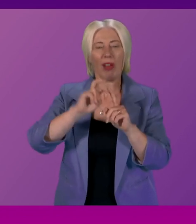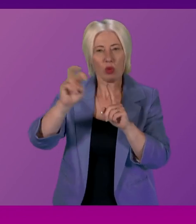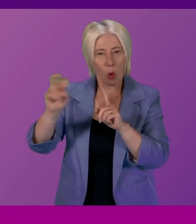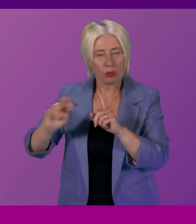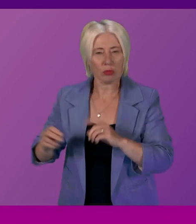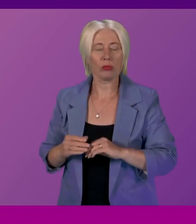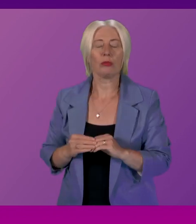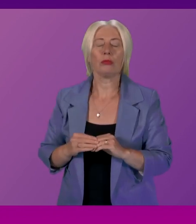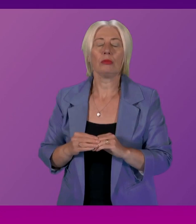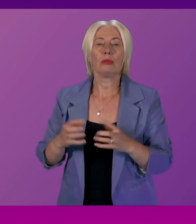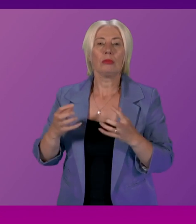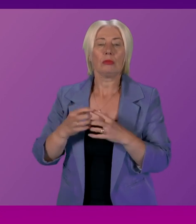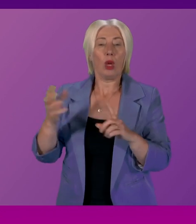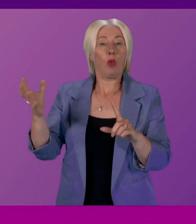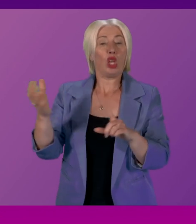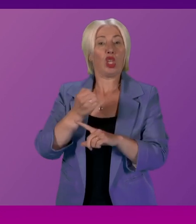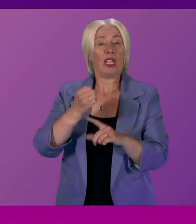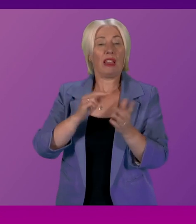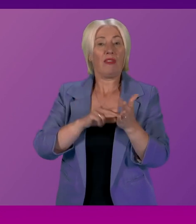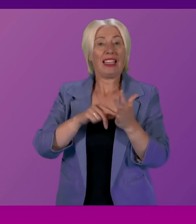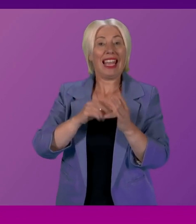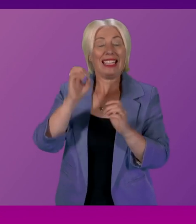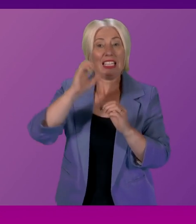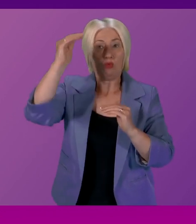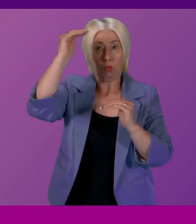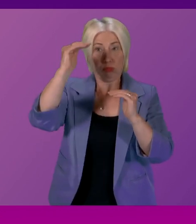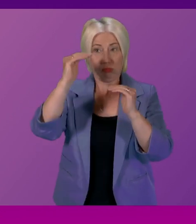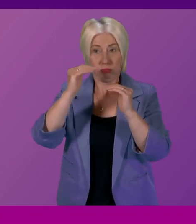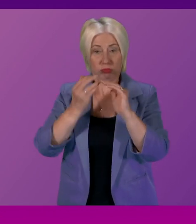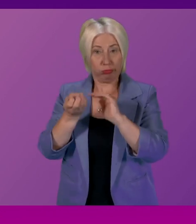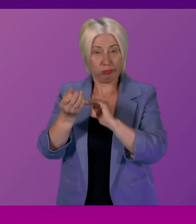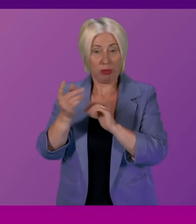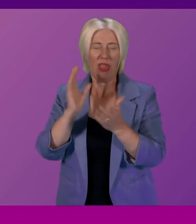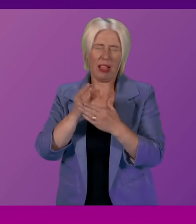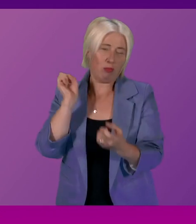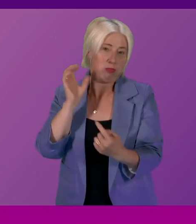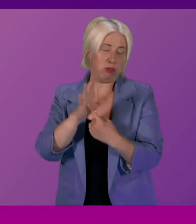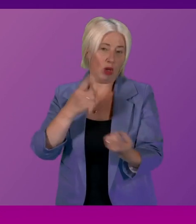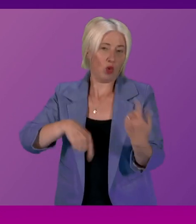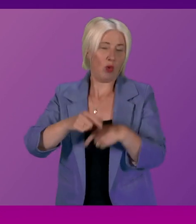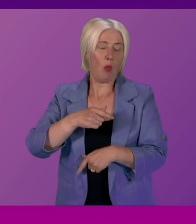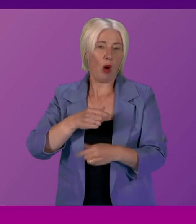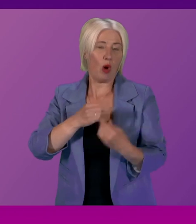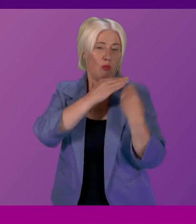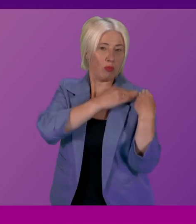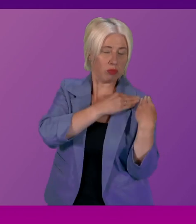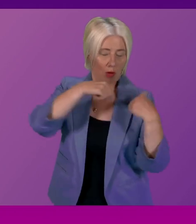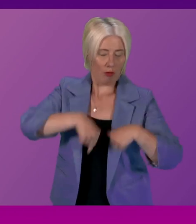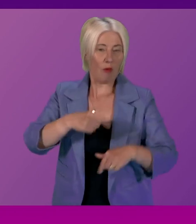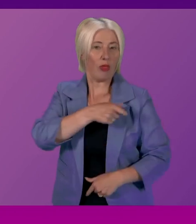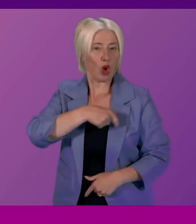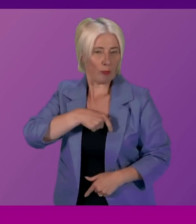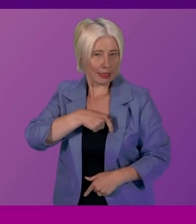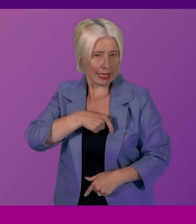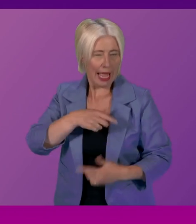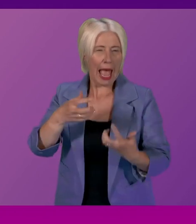Obviously, how we achieve net zero is critical to the remit of the net zero committee. Can you explain how you